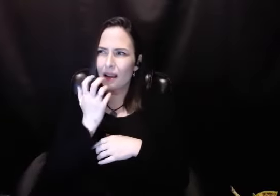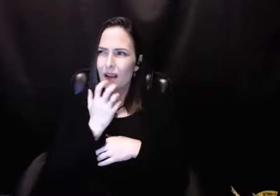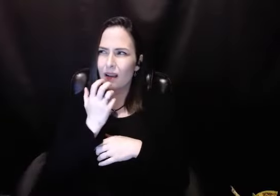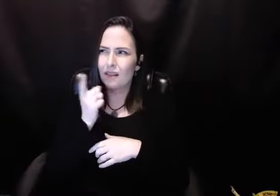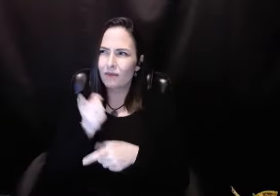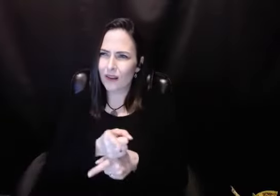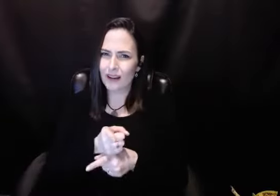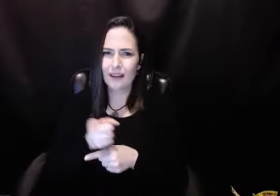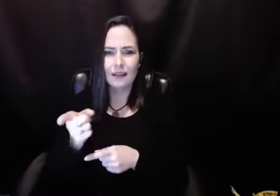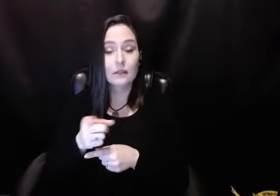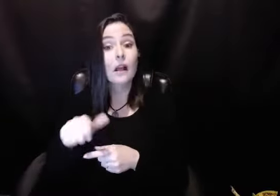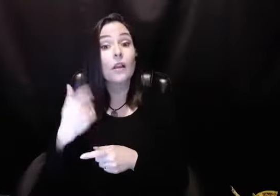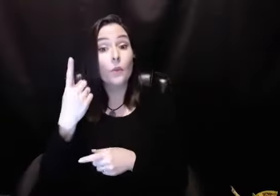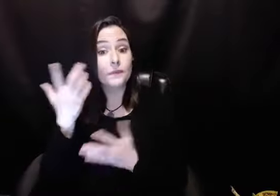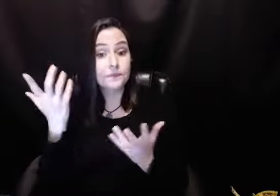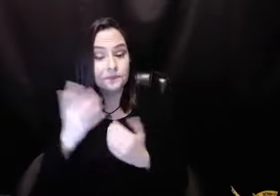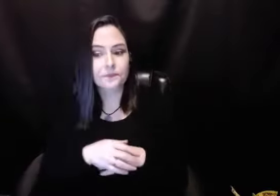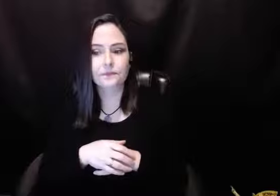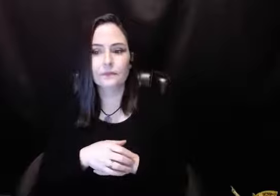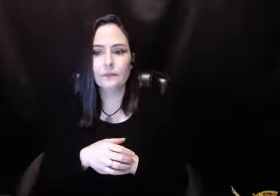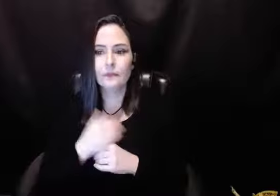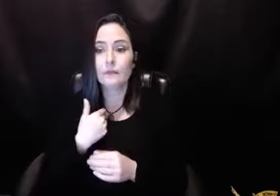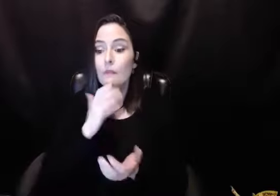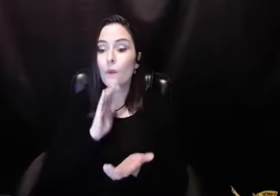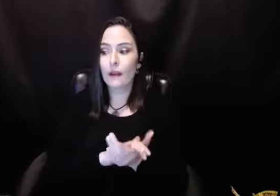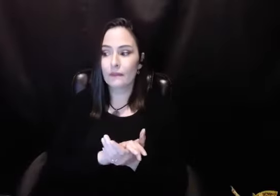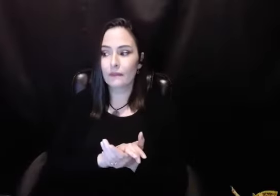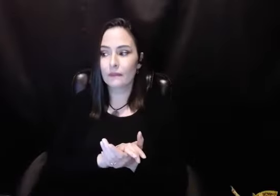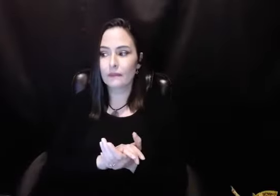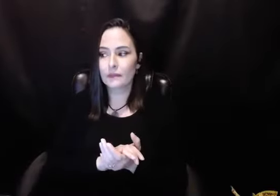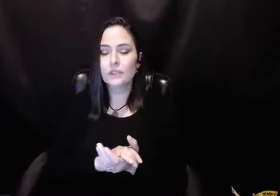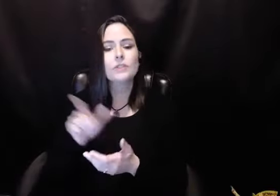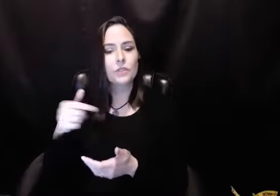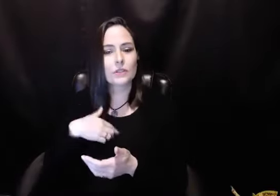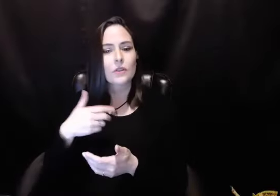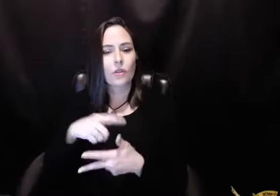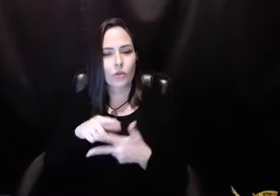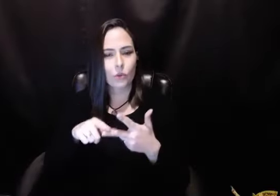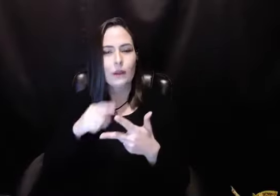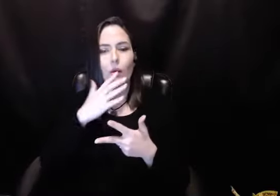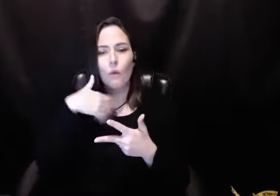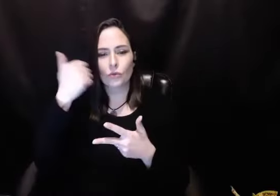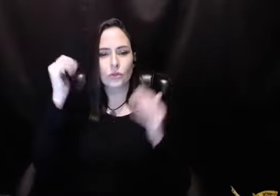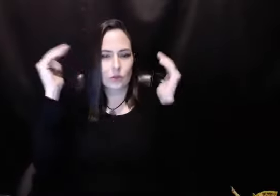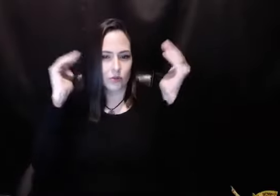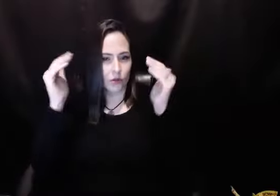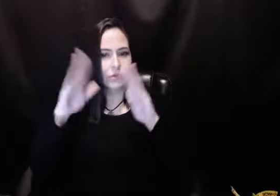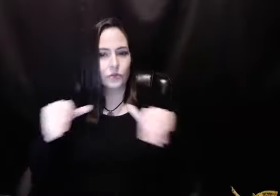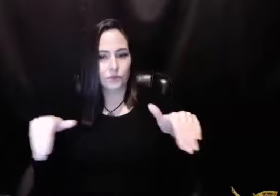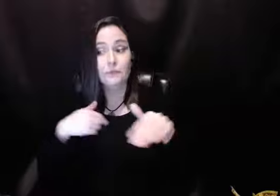Just in general, you're just having a general conversation. And something happens. And wow, that's right. Here's another one. My wife has three